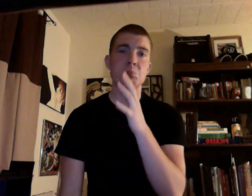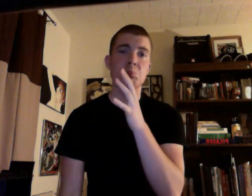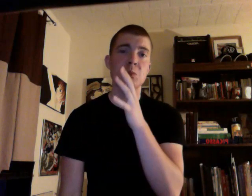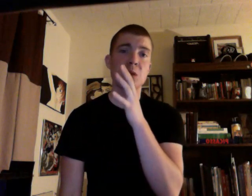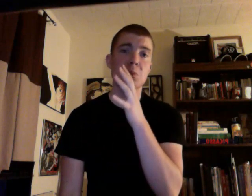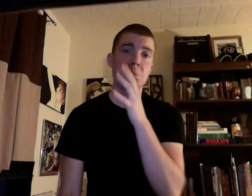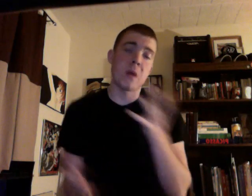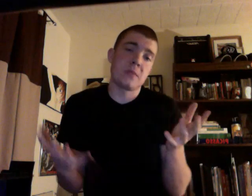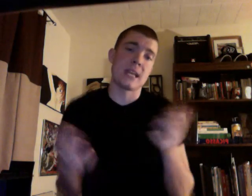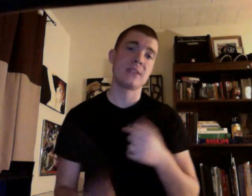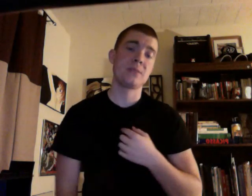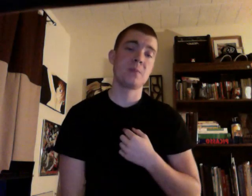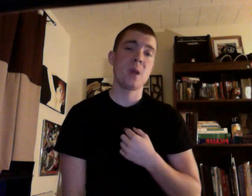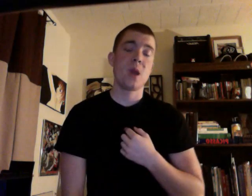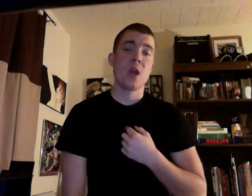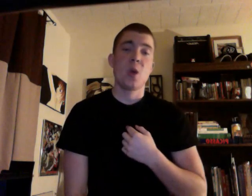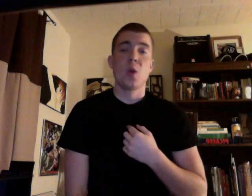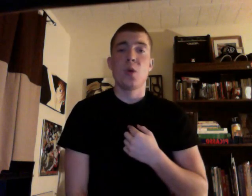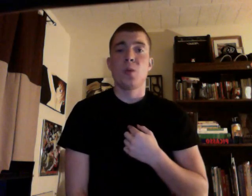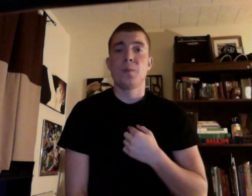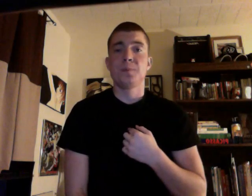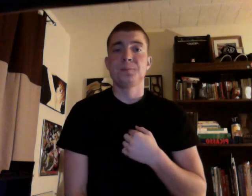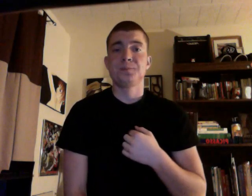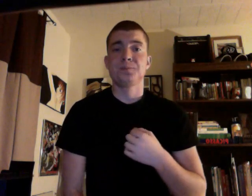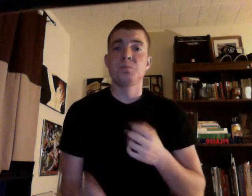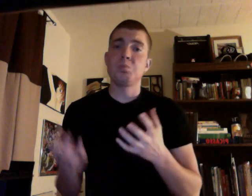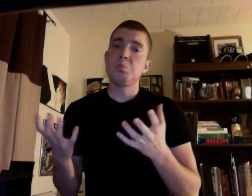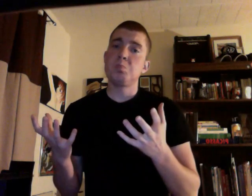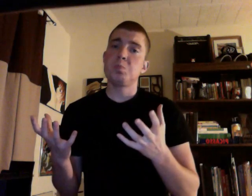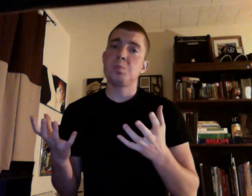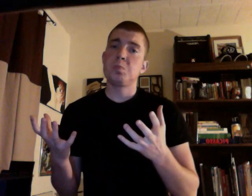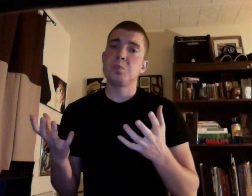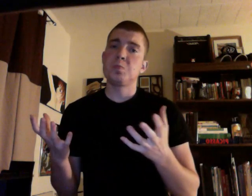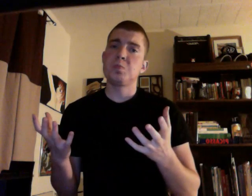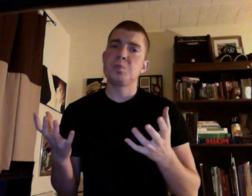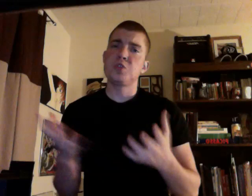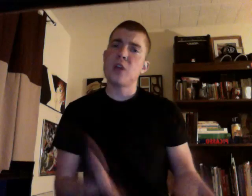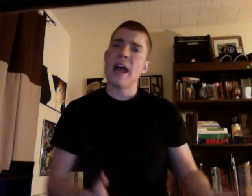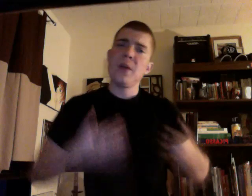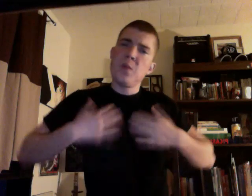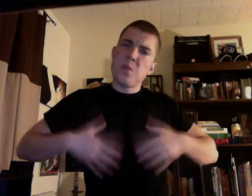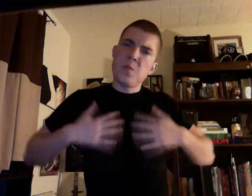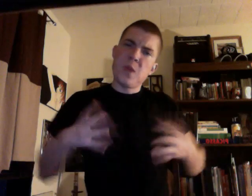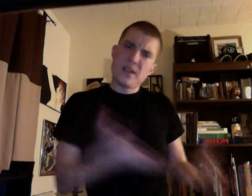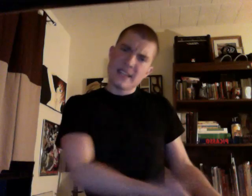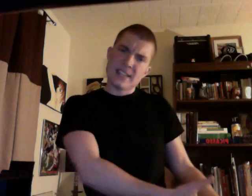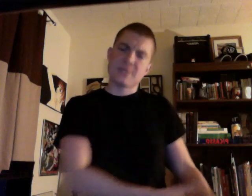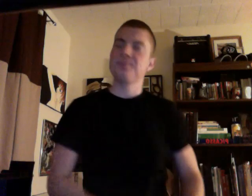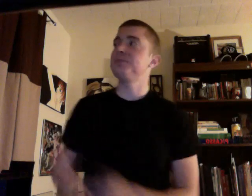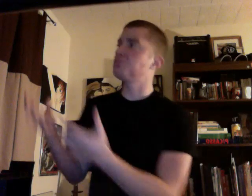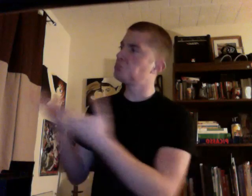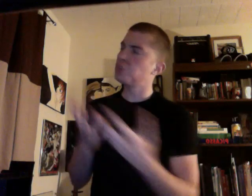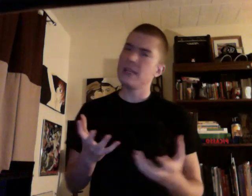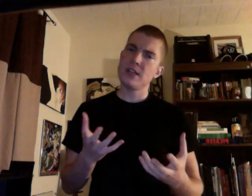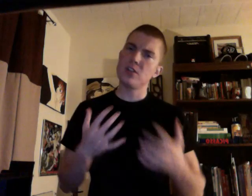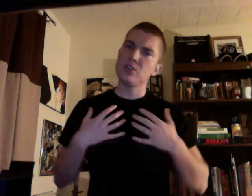Mom says, try wearing these. I'm take a close,